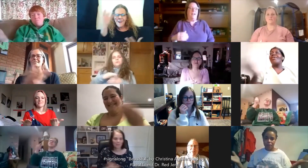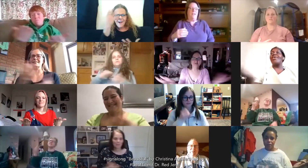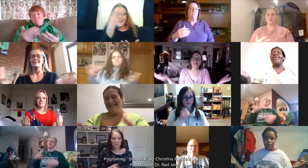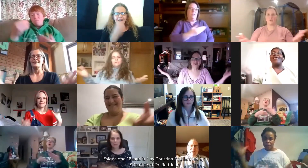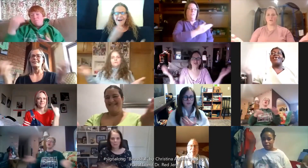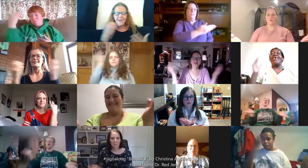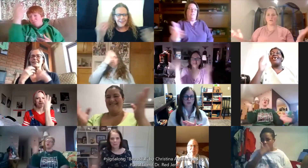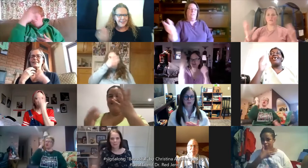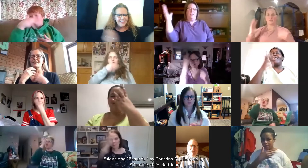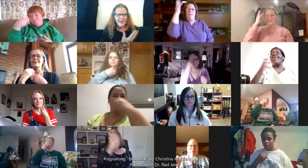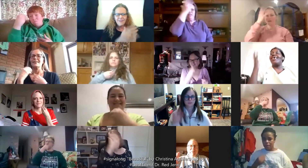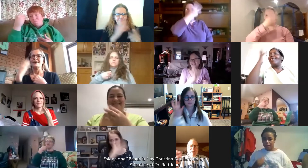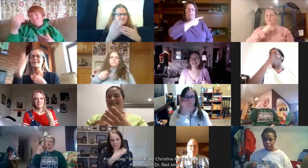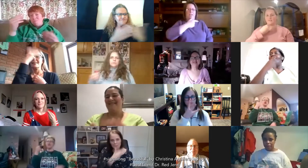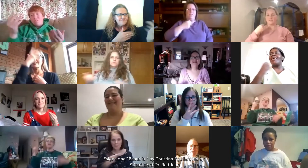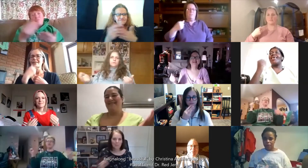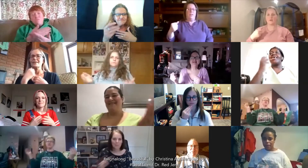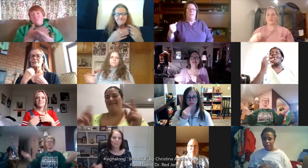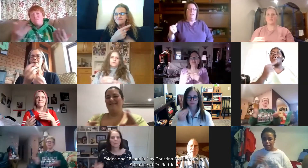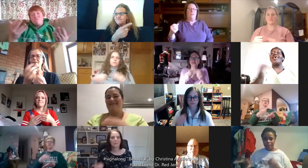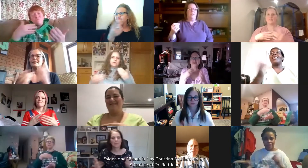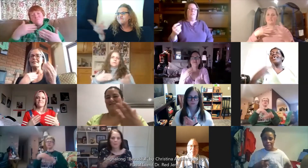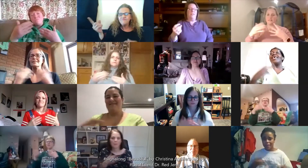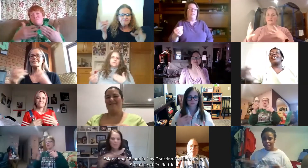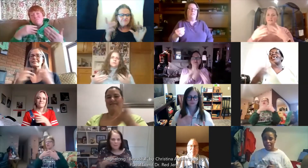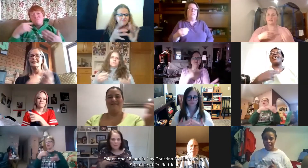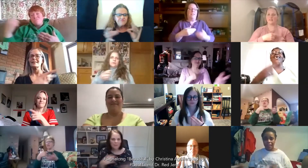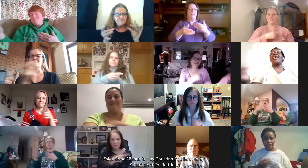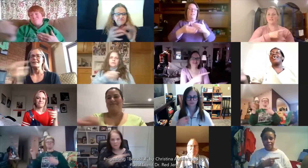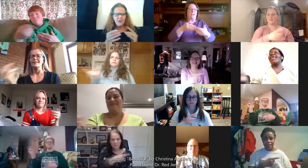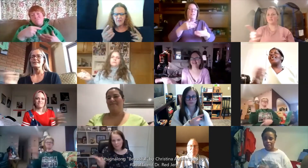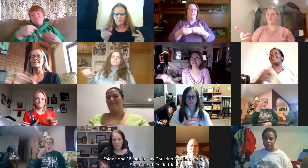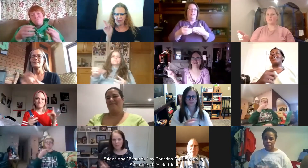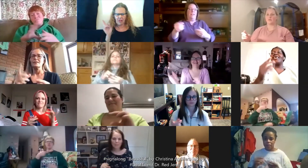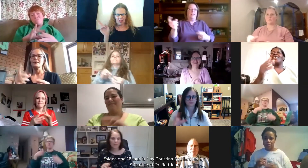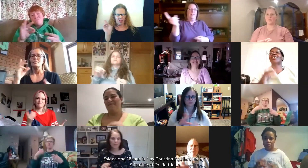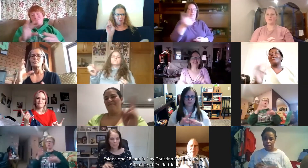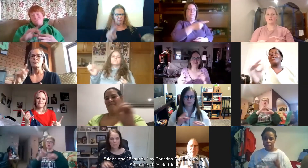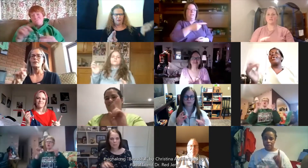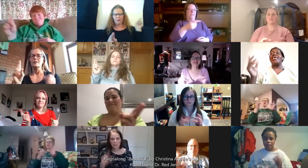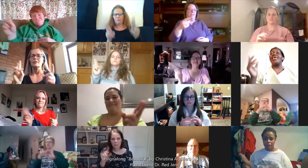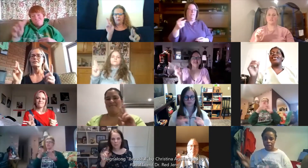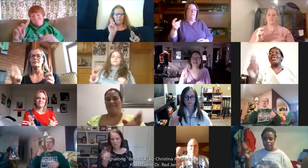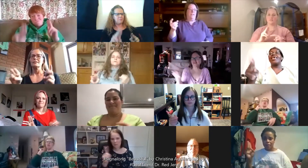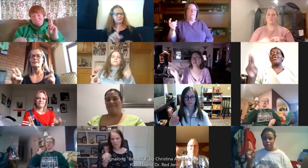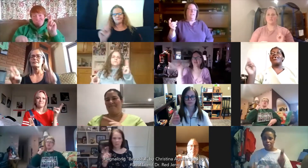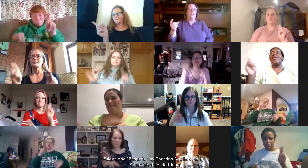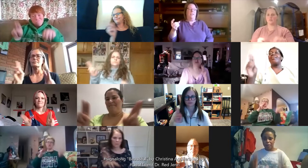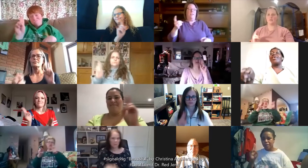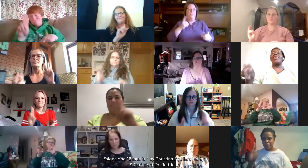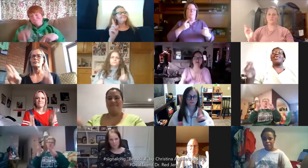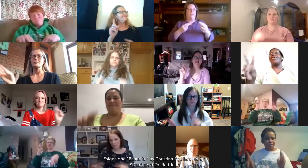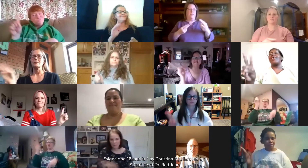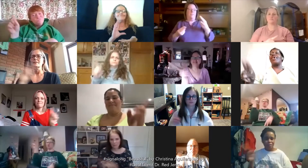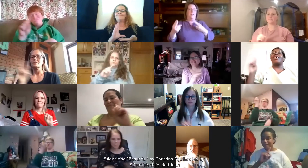Oh, every single way, yes, words can't bring me down,